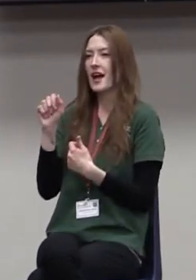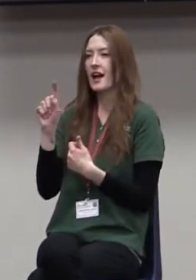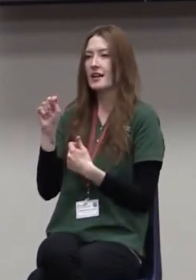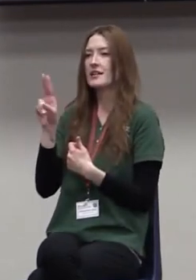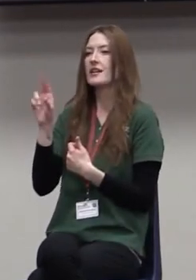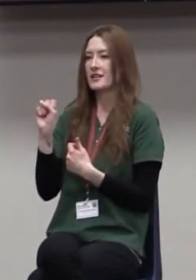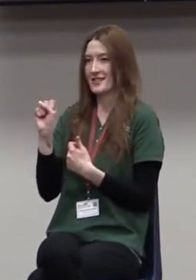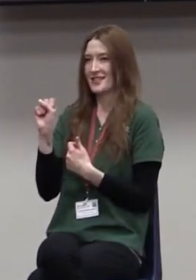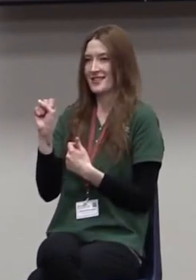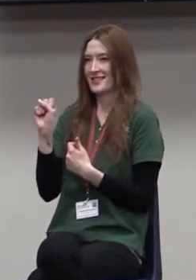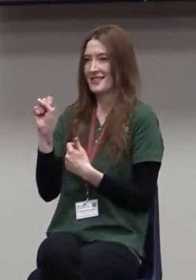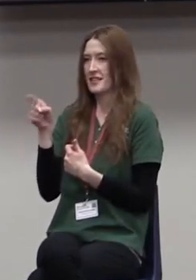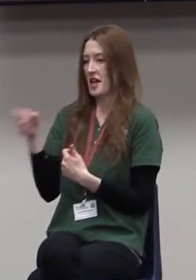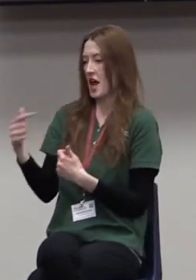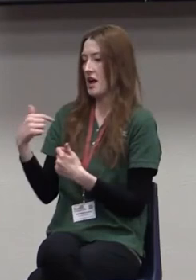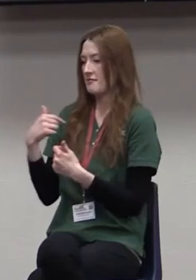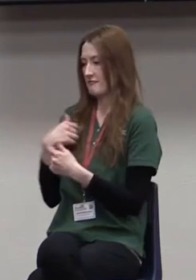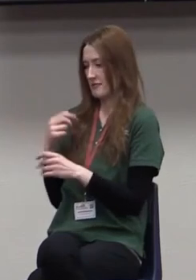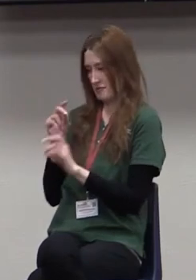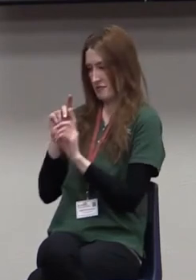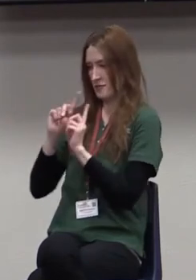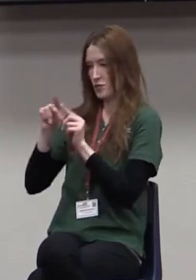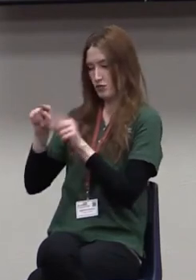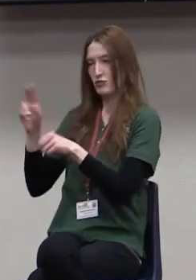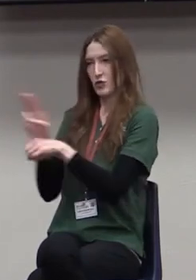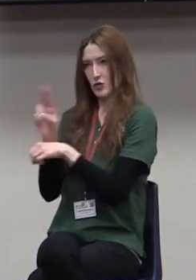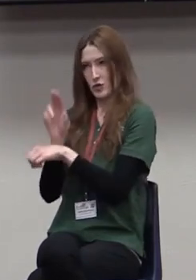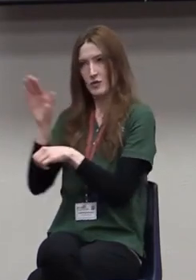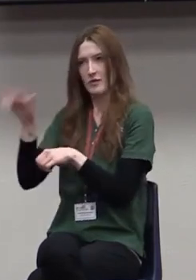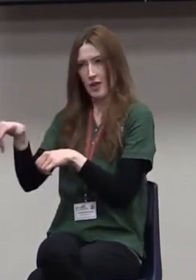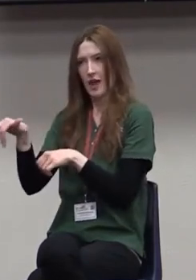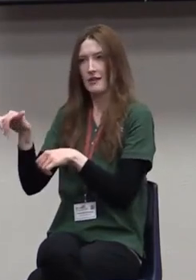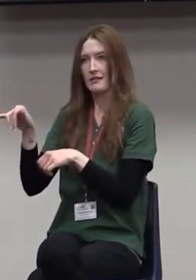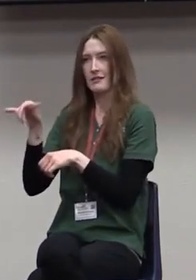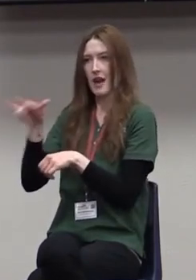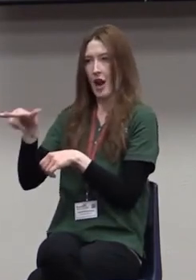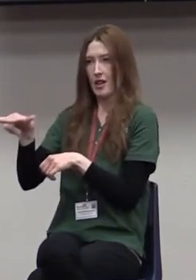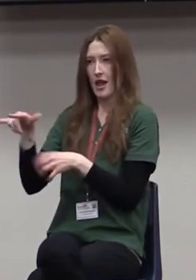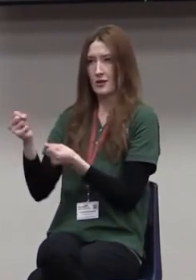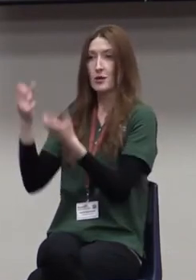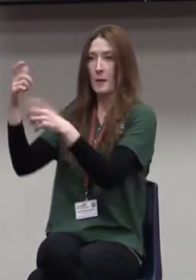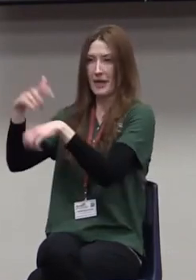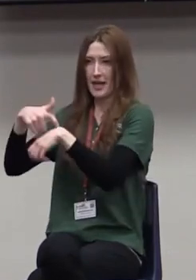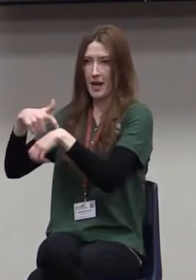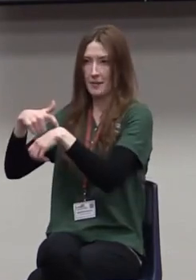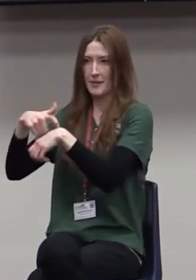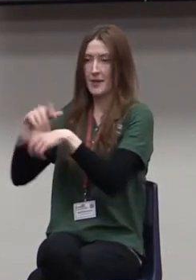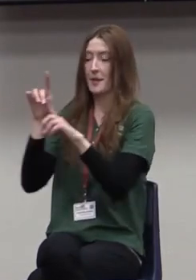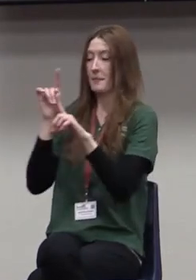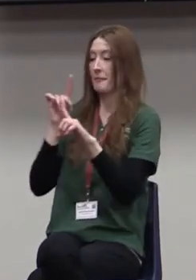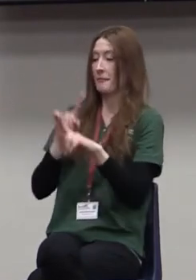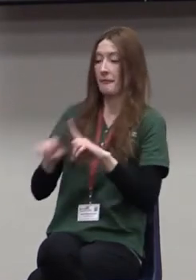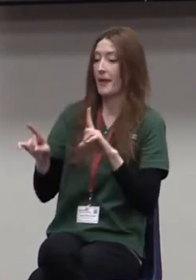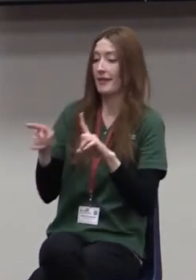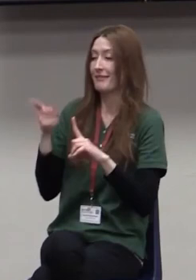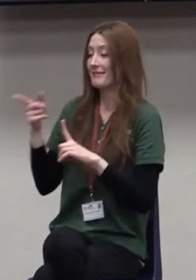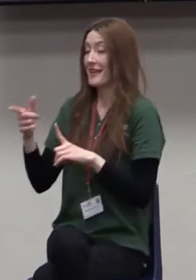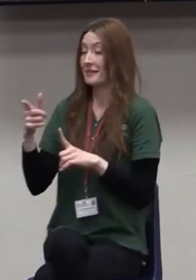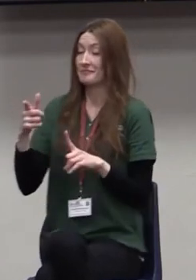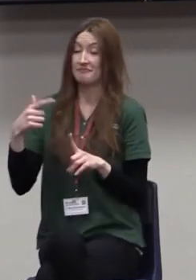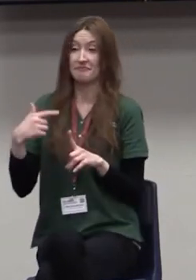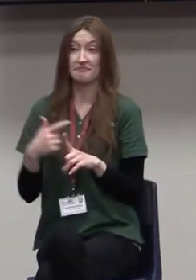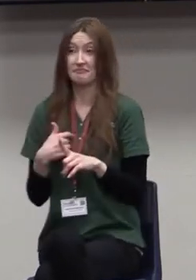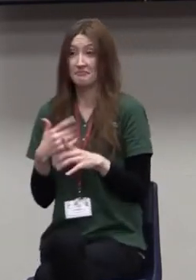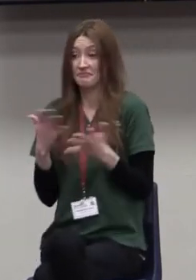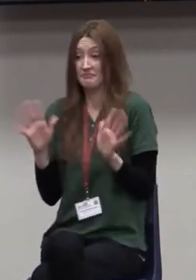But when they cancel your flight, you don't get that status. They're going to put you anywhere they can find a seat for you